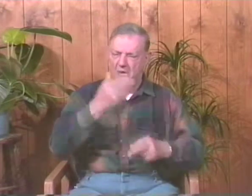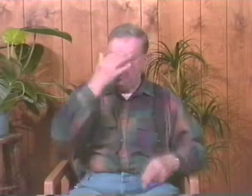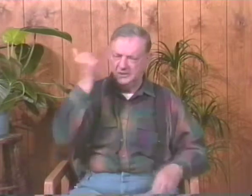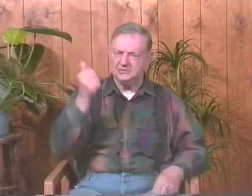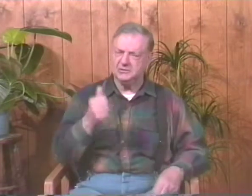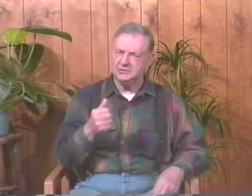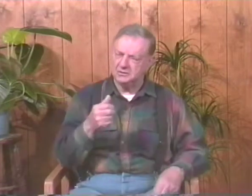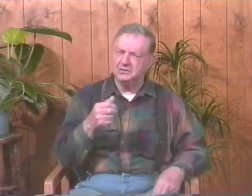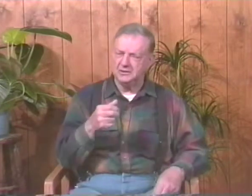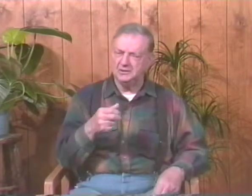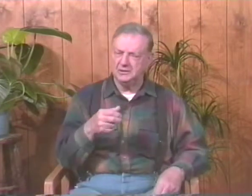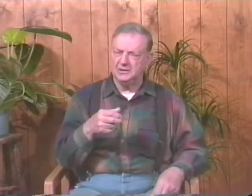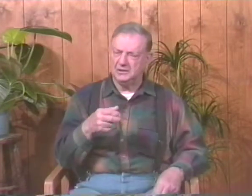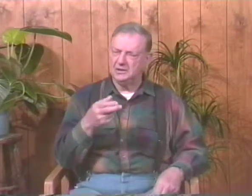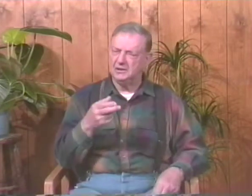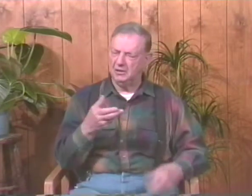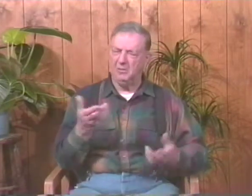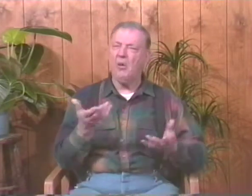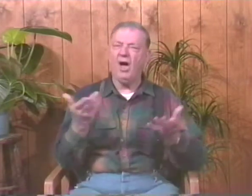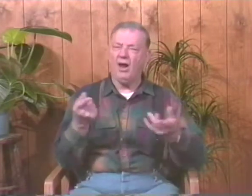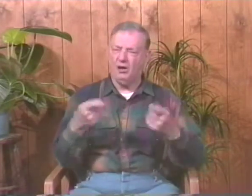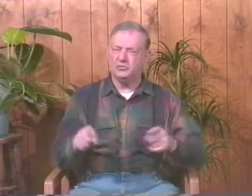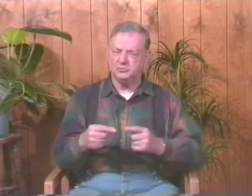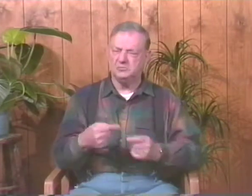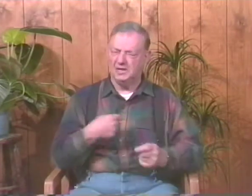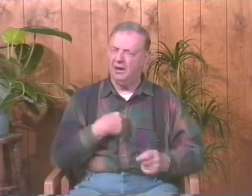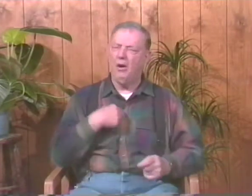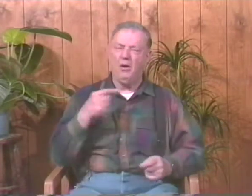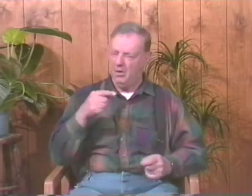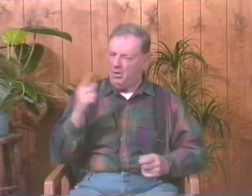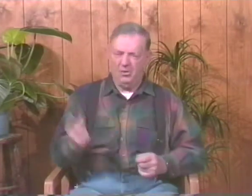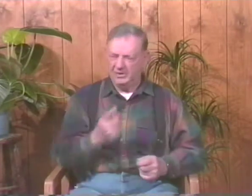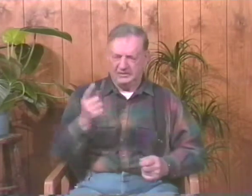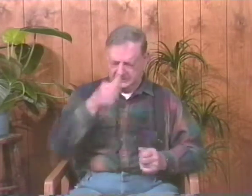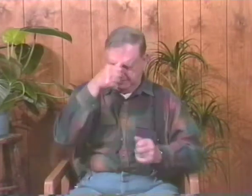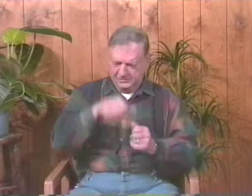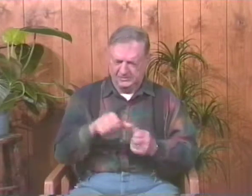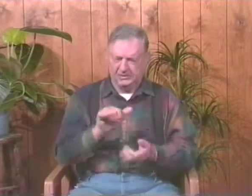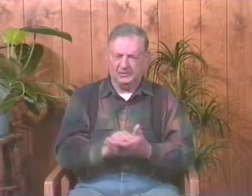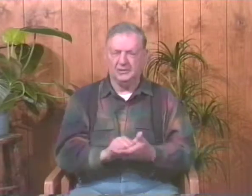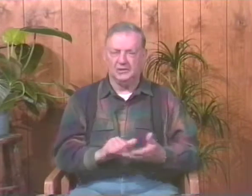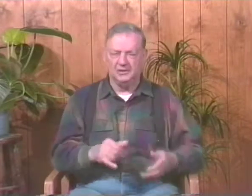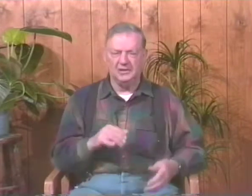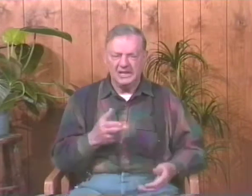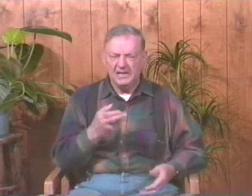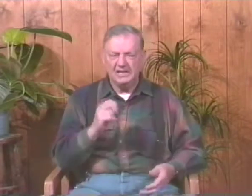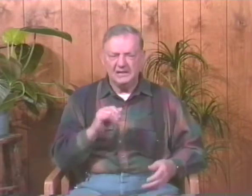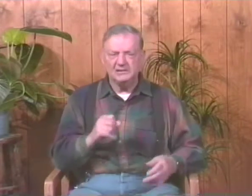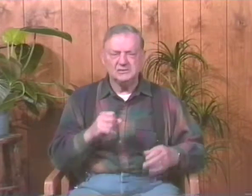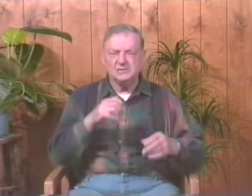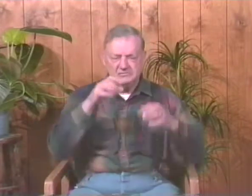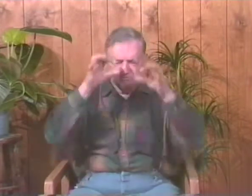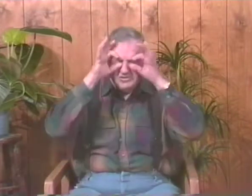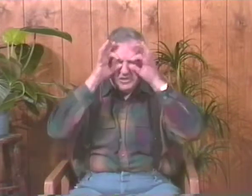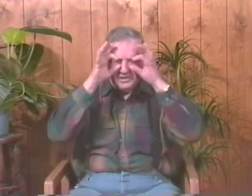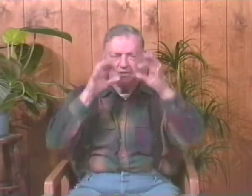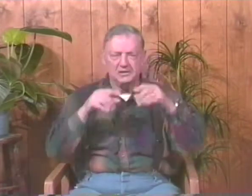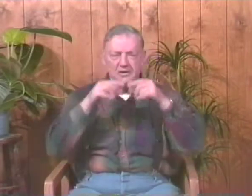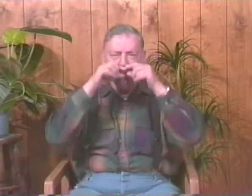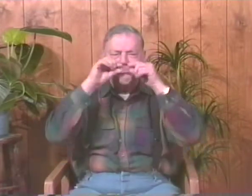I'll never forget his name, really. And from what happened to me, I can always remember this man's name. But anyway, he wore